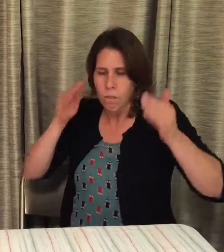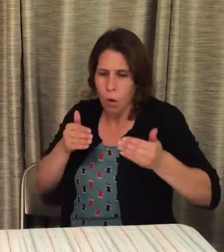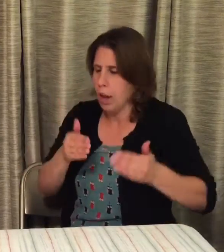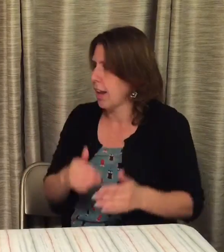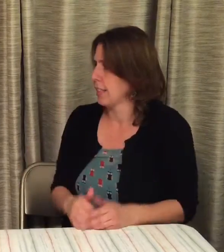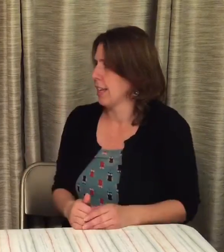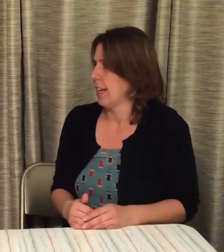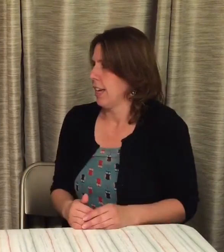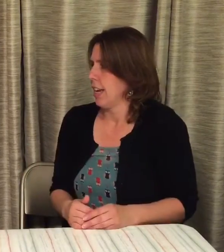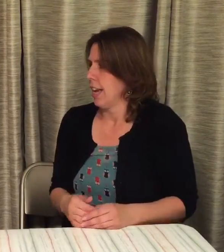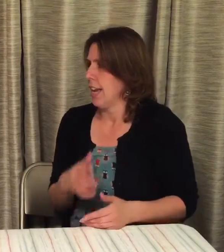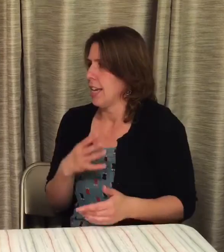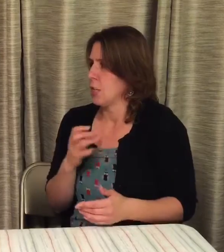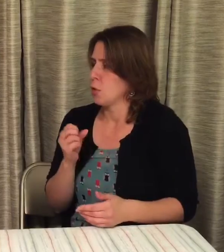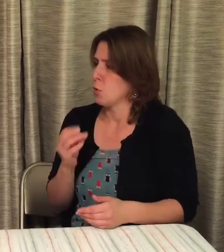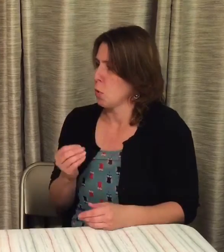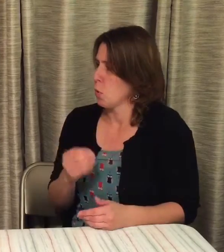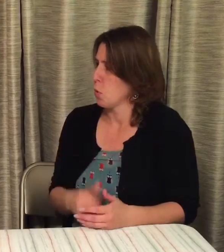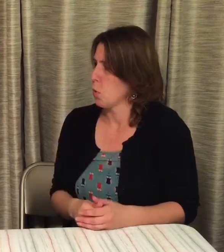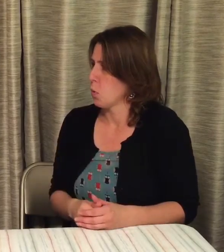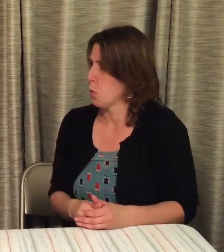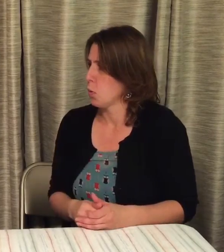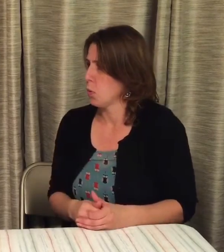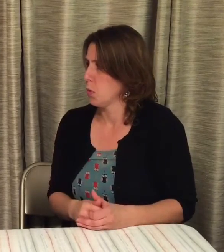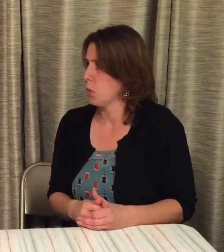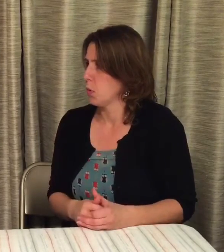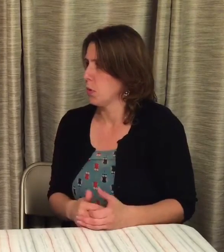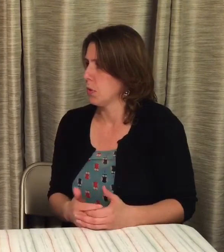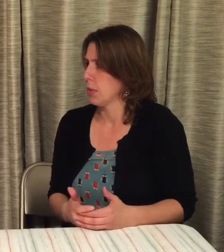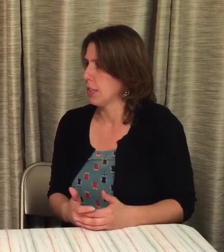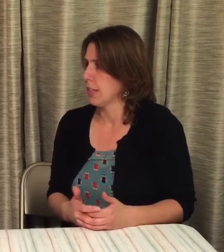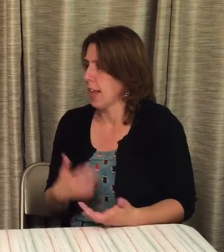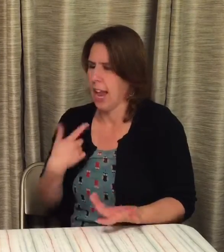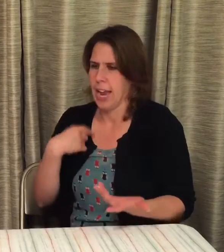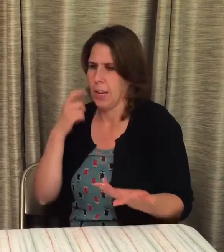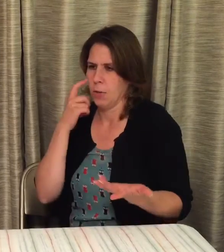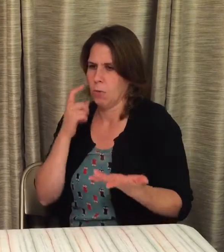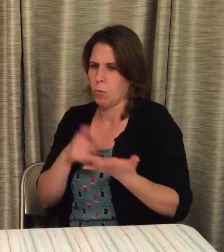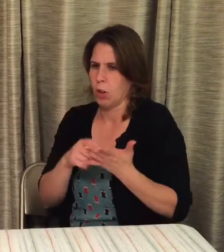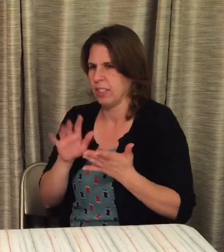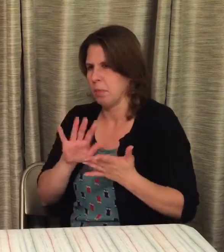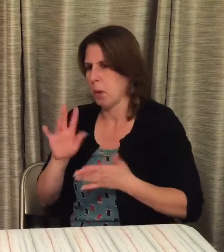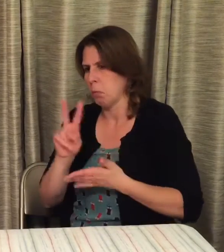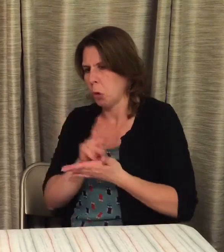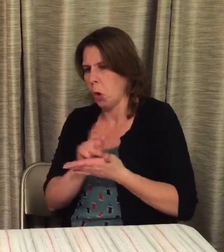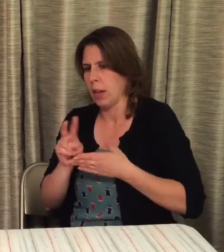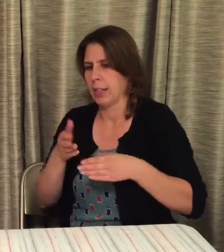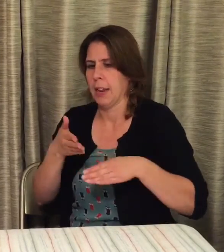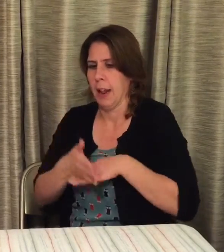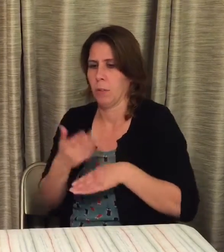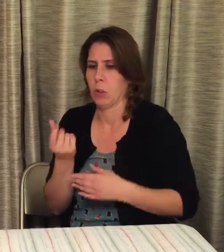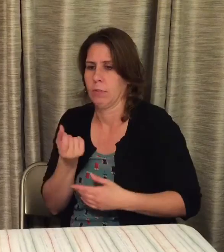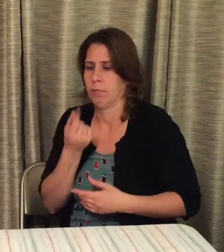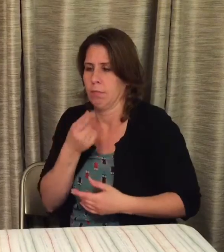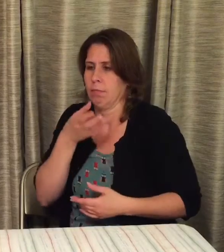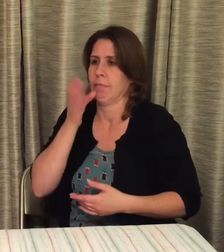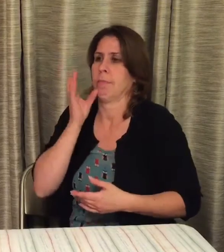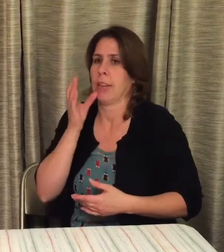in the fall. And I noticed about two weeks later that I had